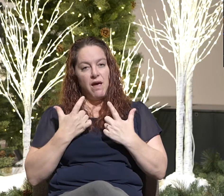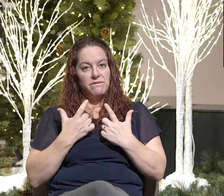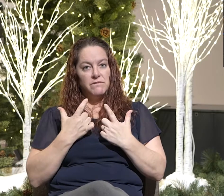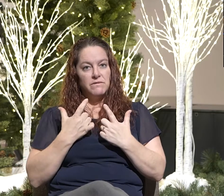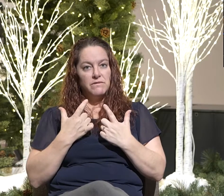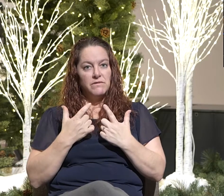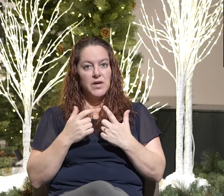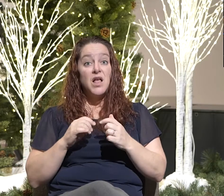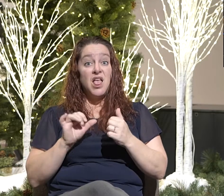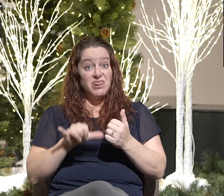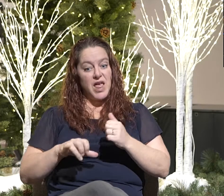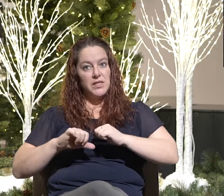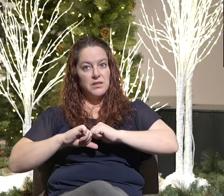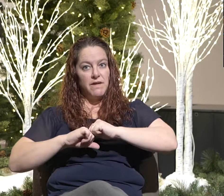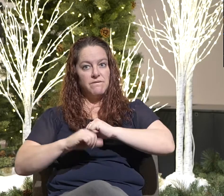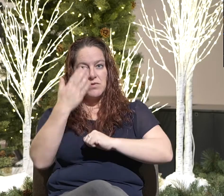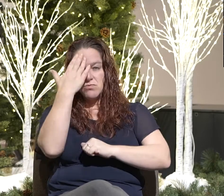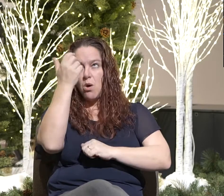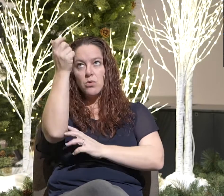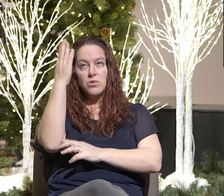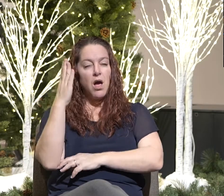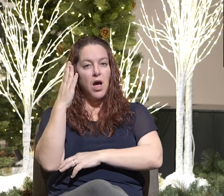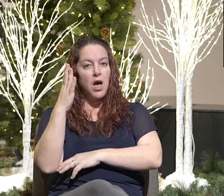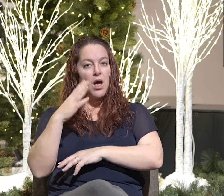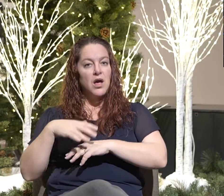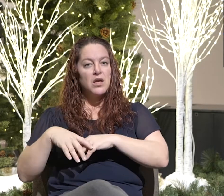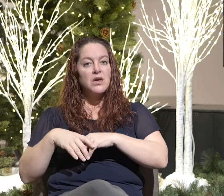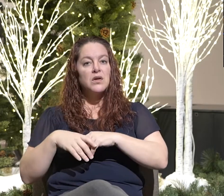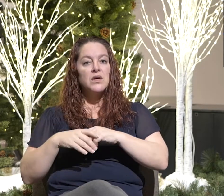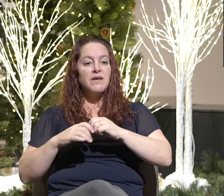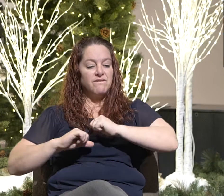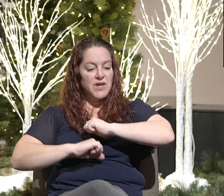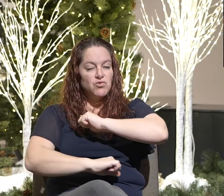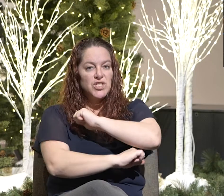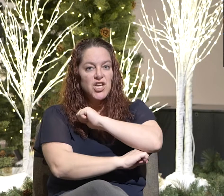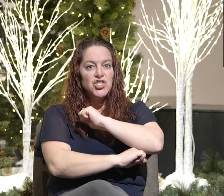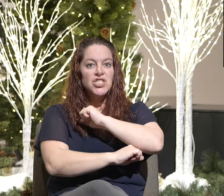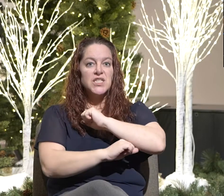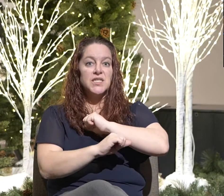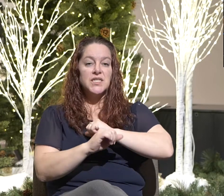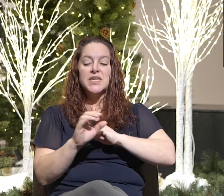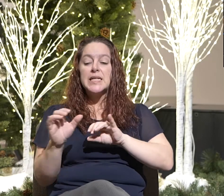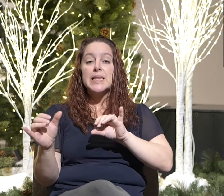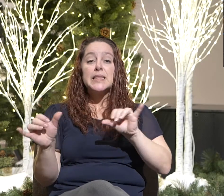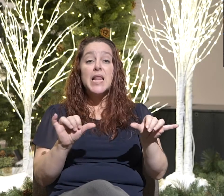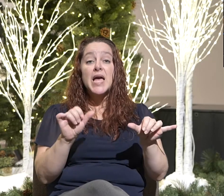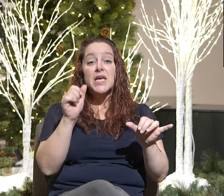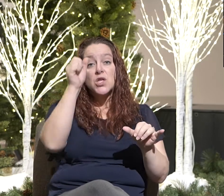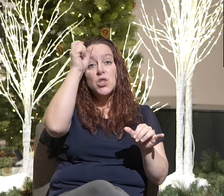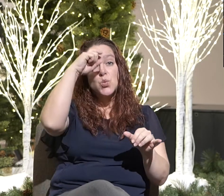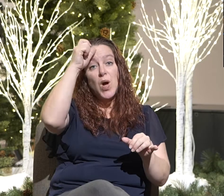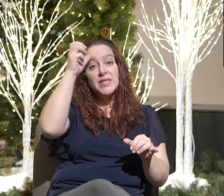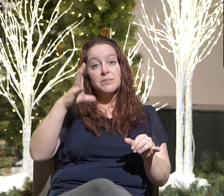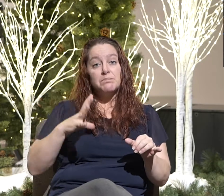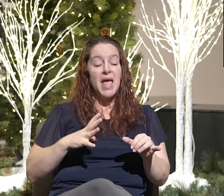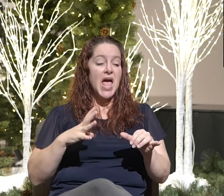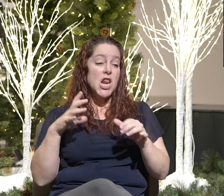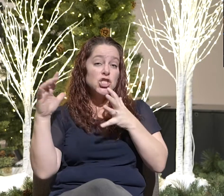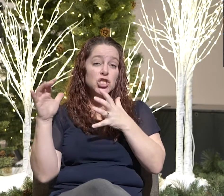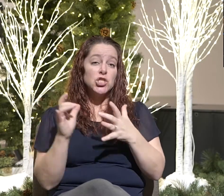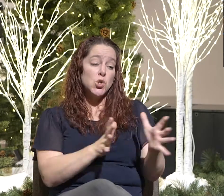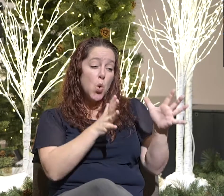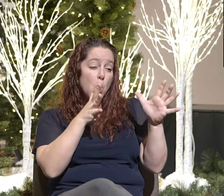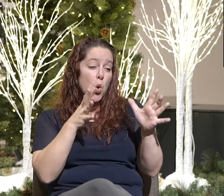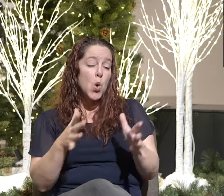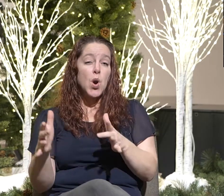And when you have that foundation, like the wise man, when the storms came, you won't be shaken. When the world seems